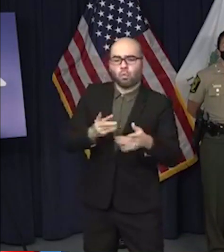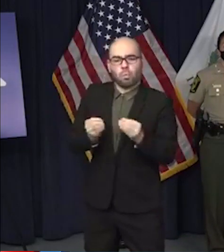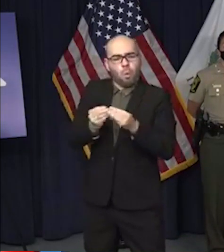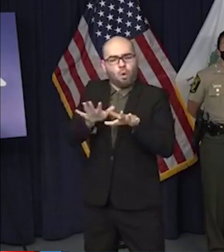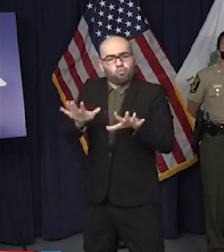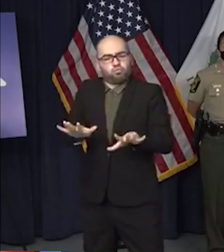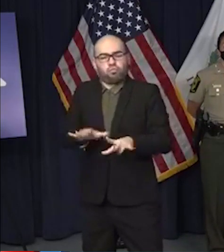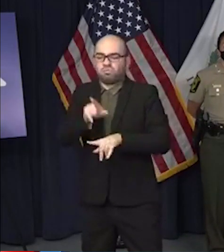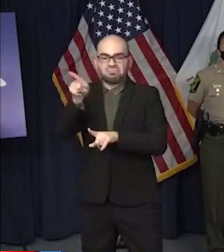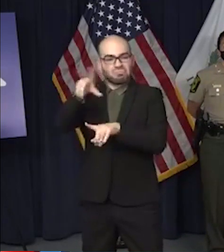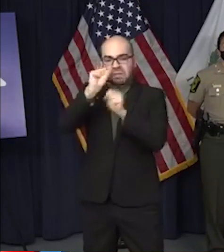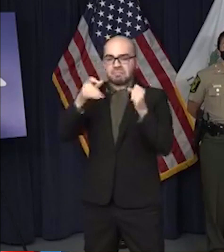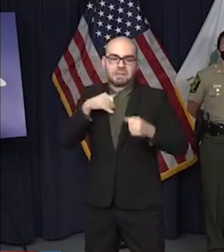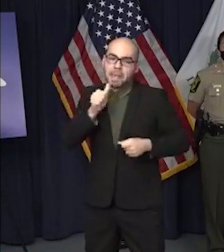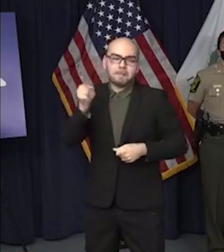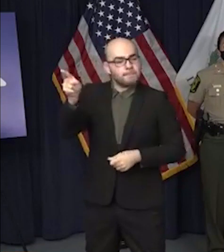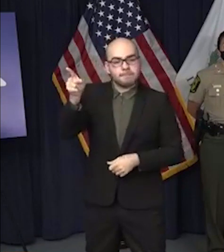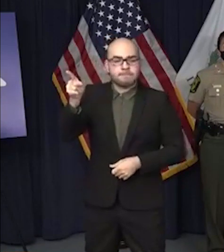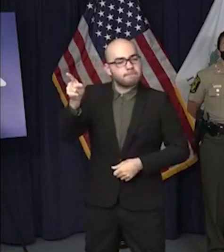That's not what this President does.